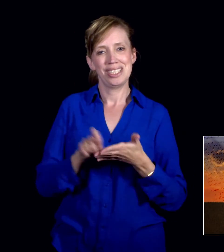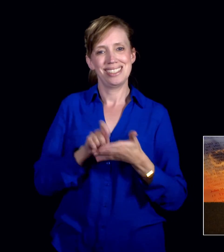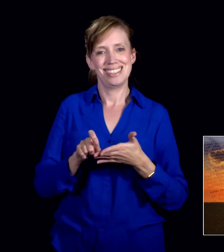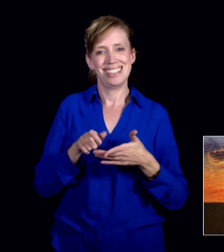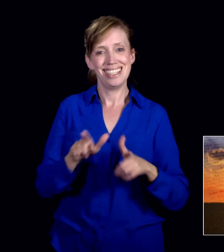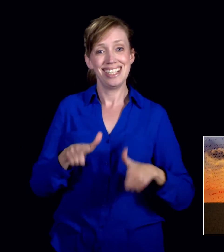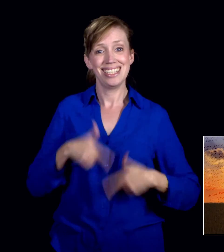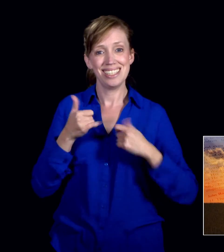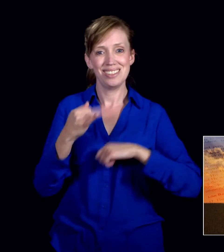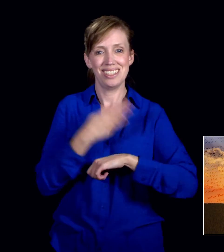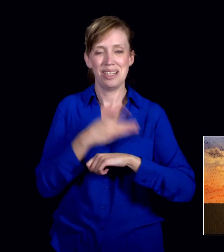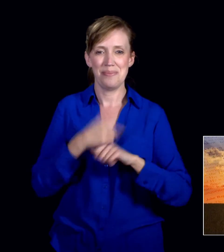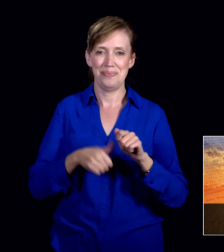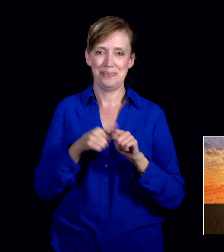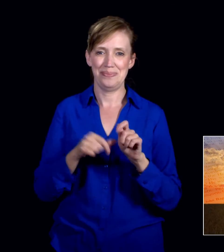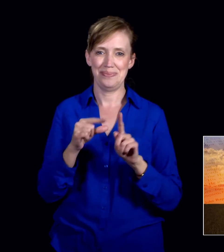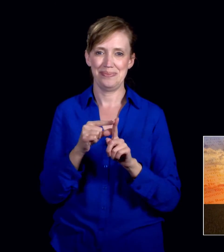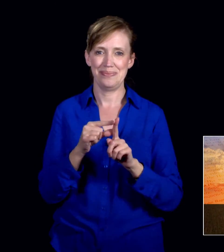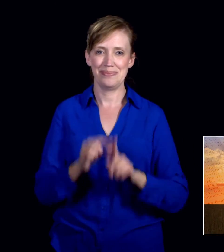Let's live today by every word.